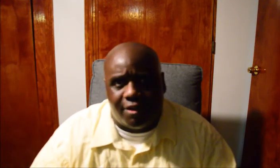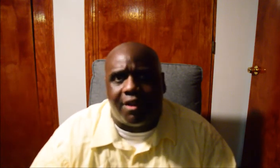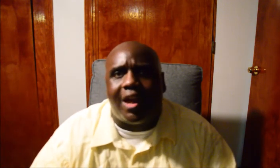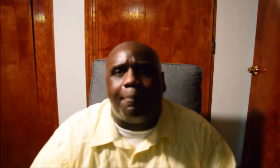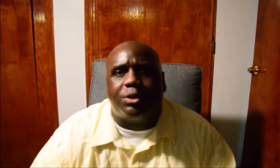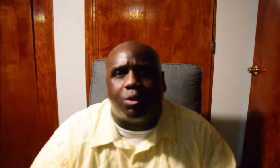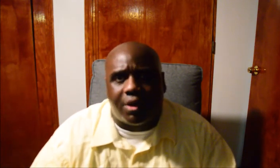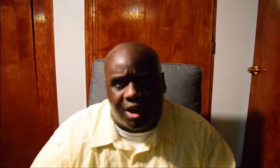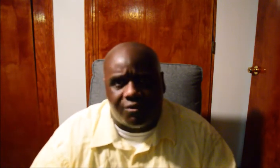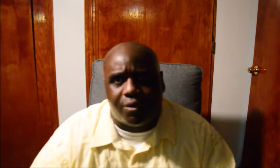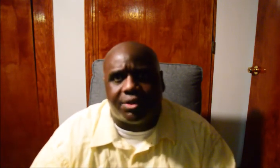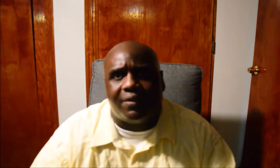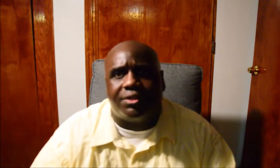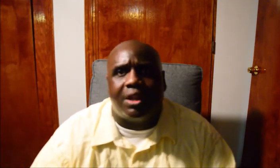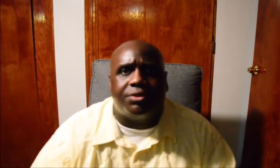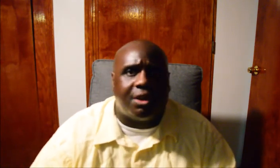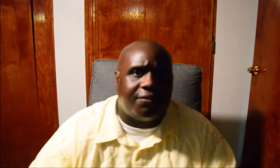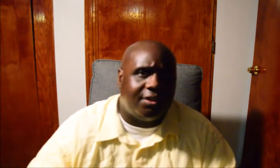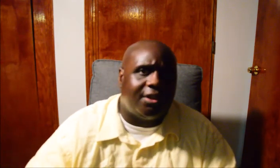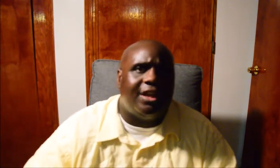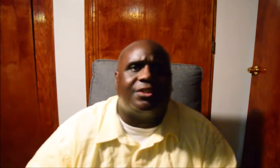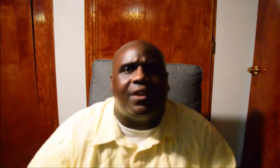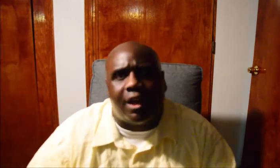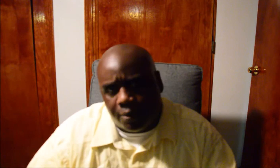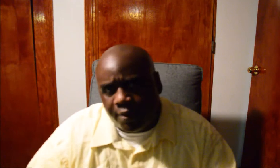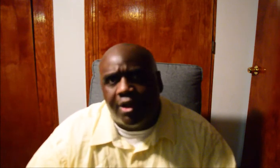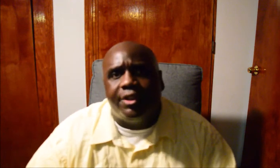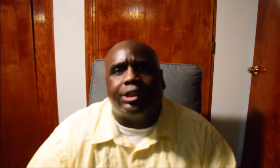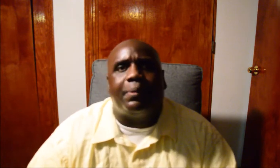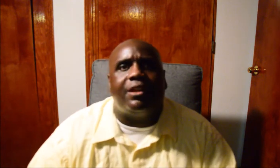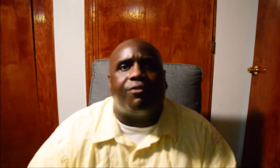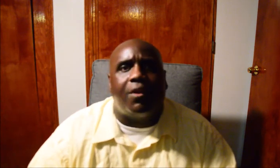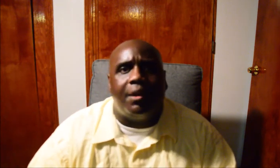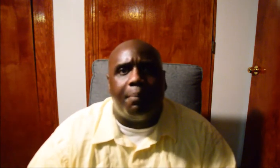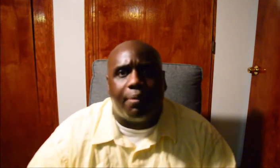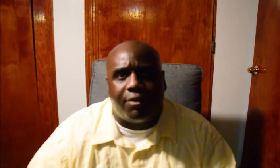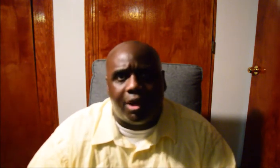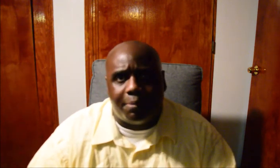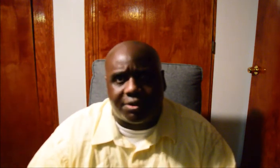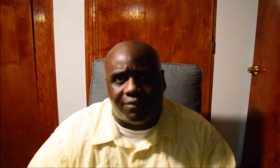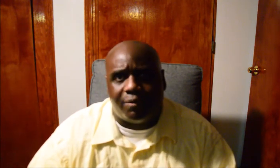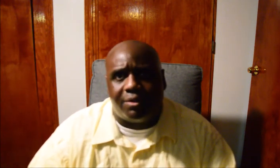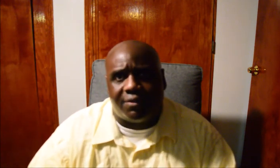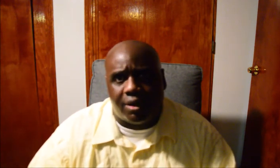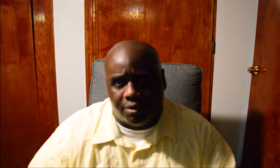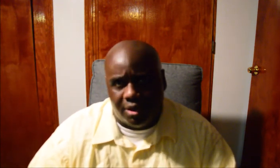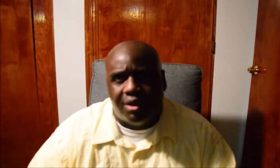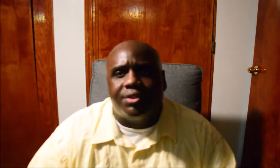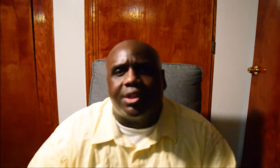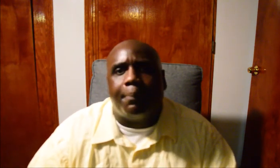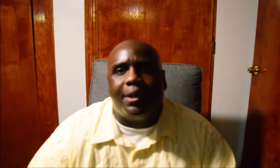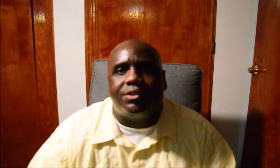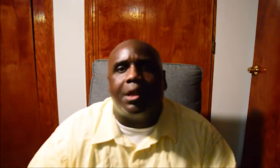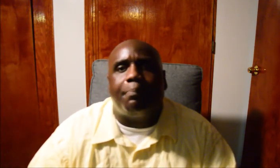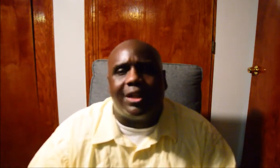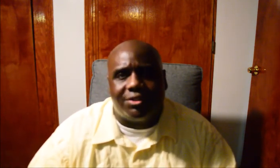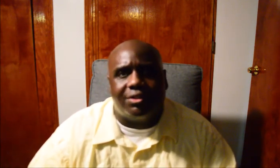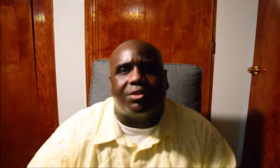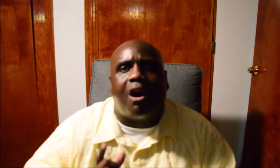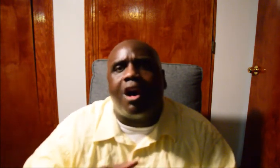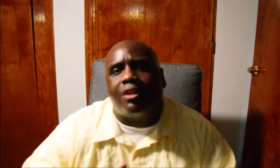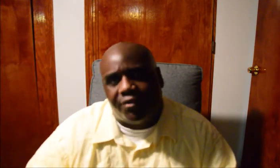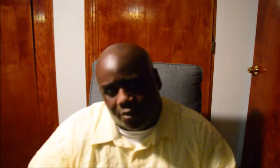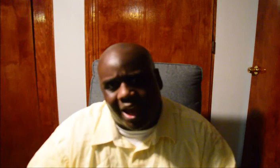time for another episode of Roosevelt Sounds Off. And until the next video, this has been your friend, Brother and humble servant Roosevelt saying peace and